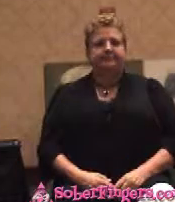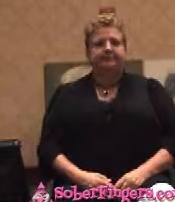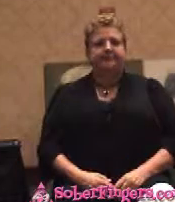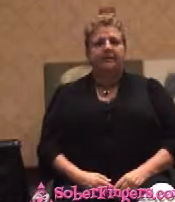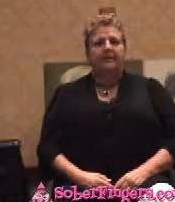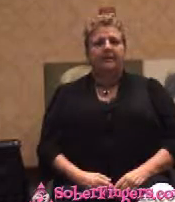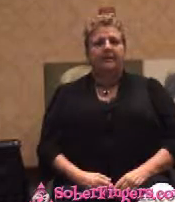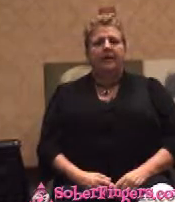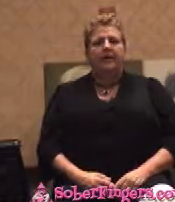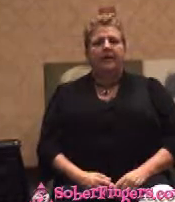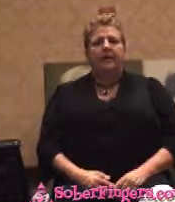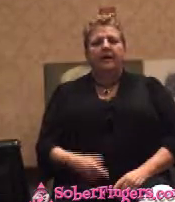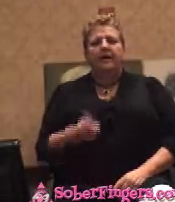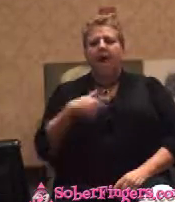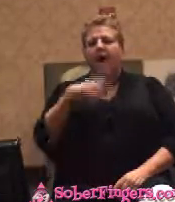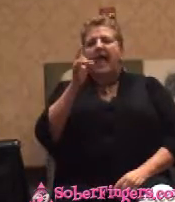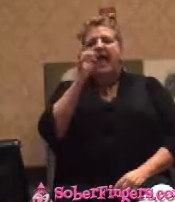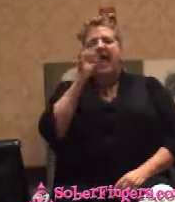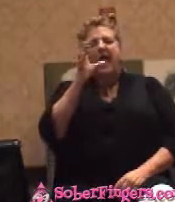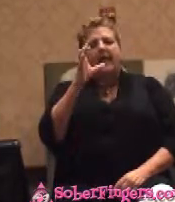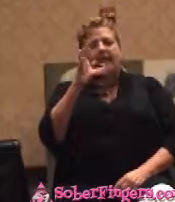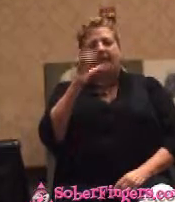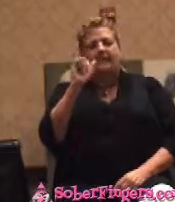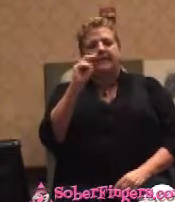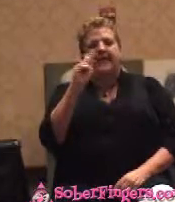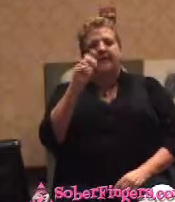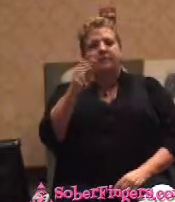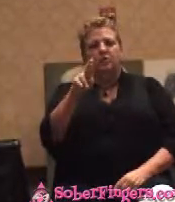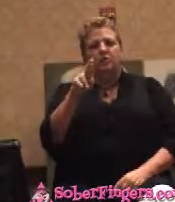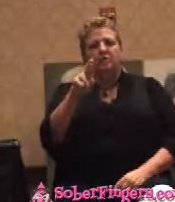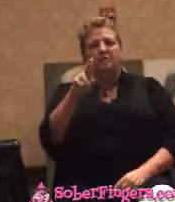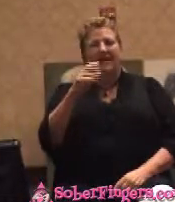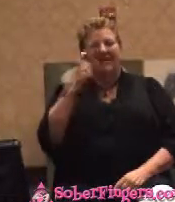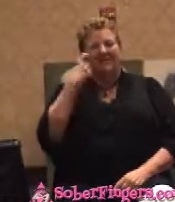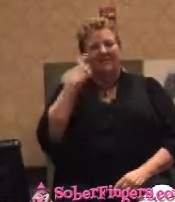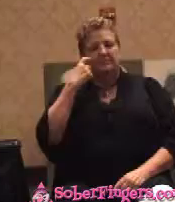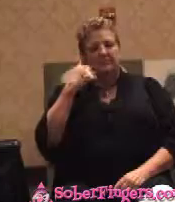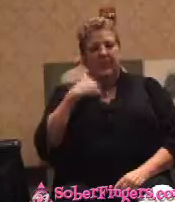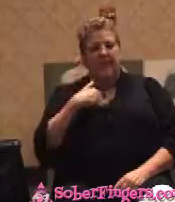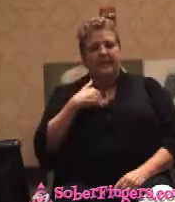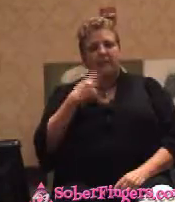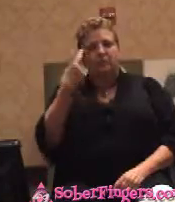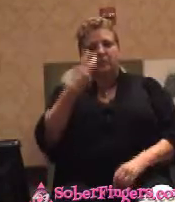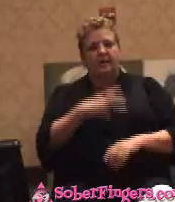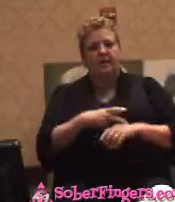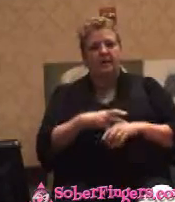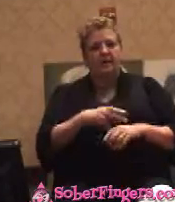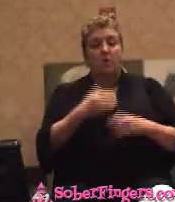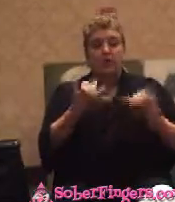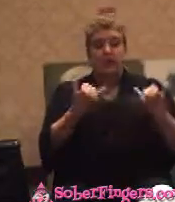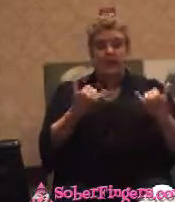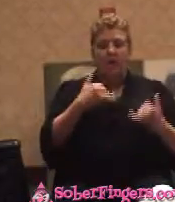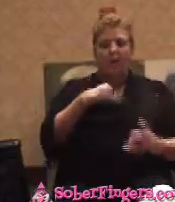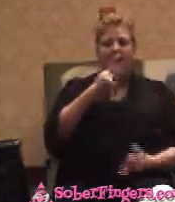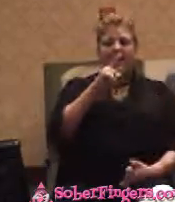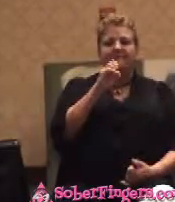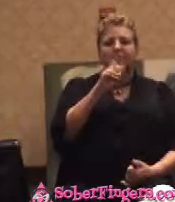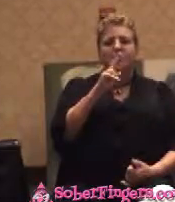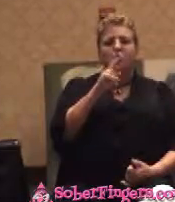I hate cancer. I just had two kinds. I have leukemia right now. I've had